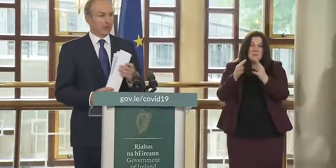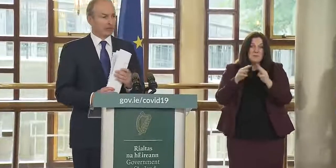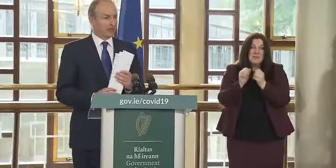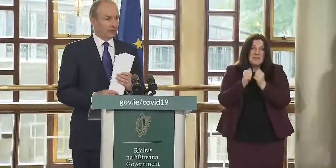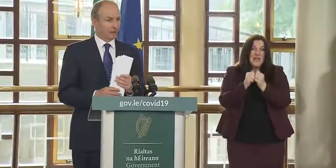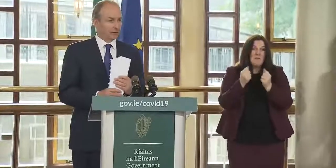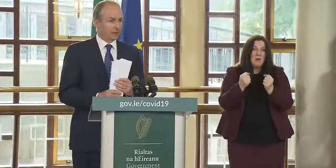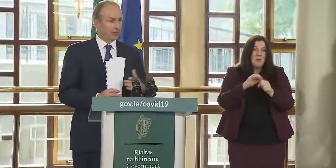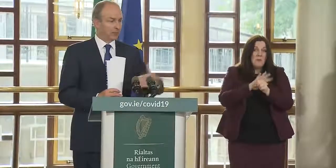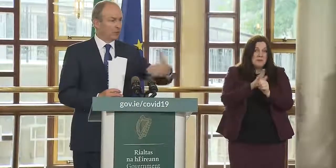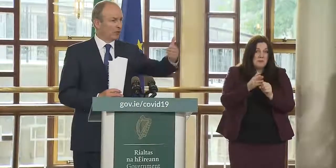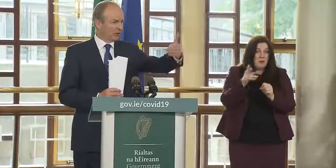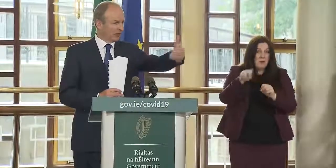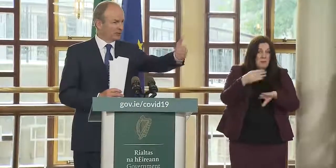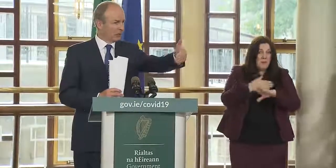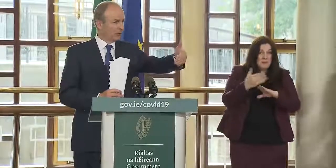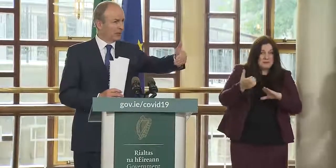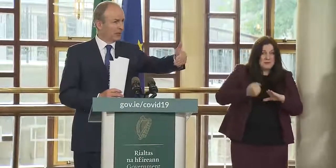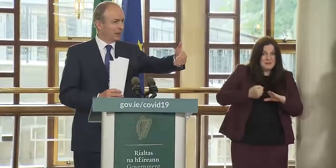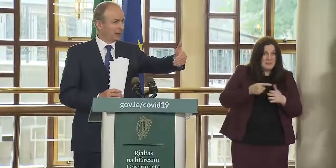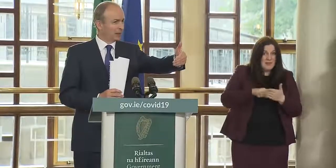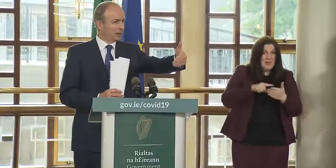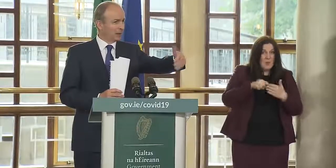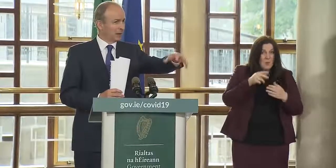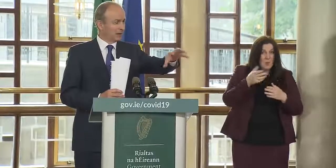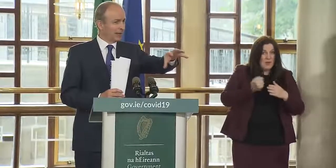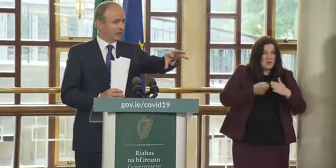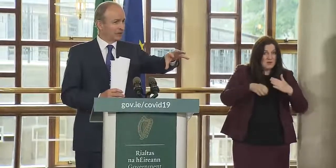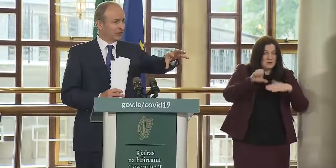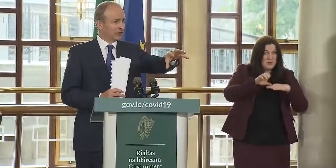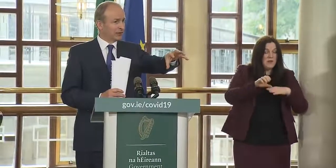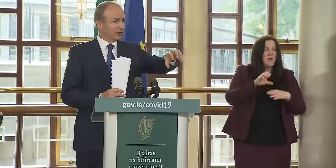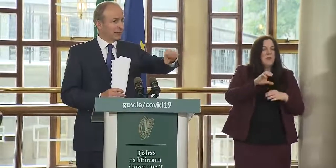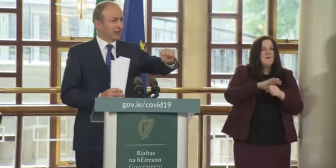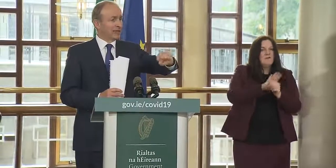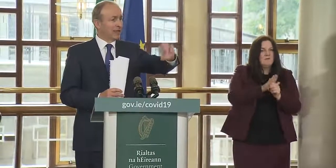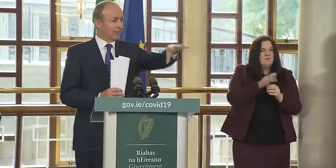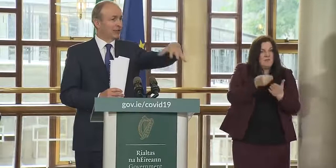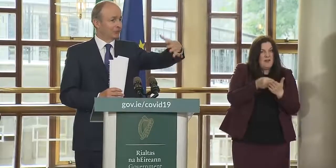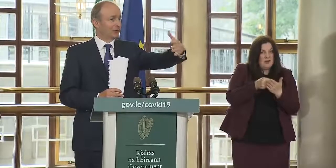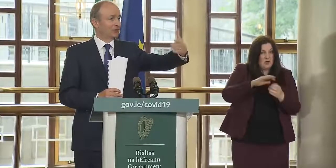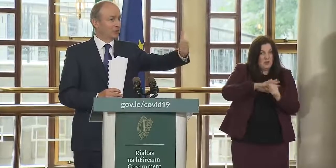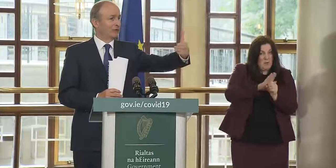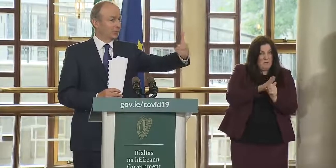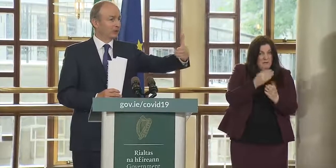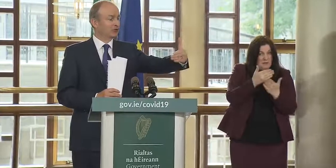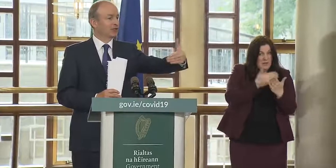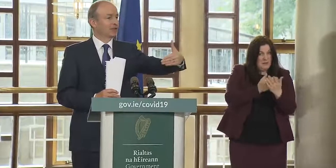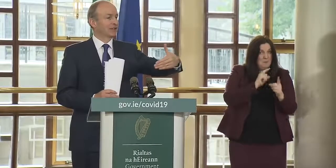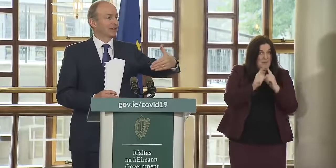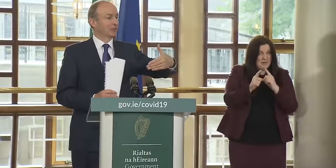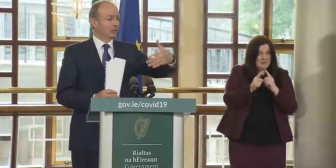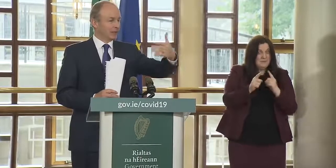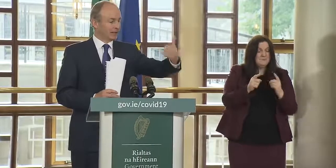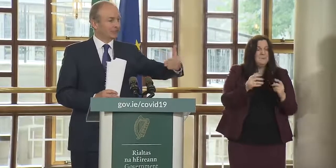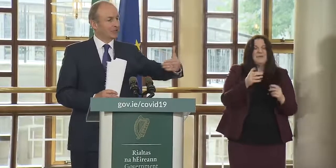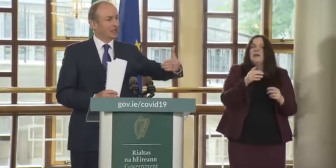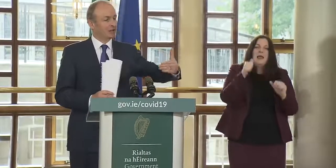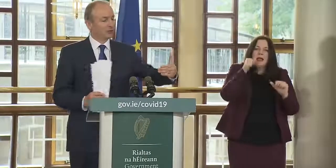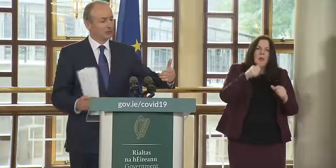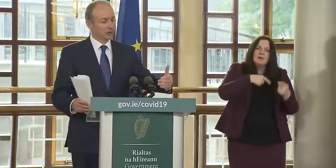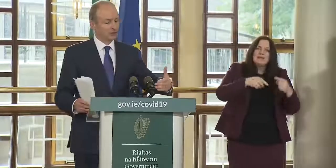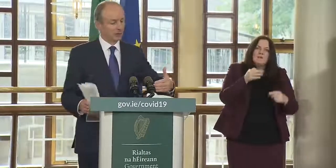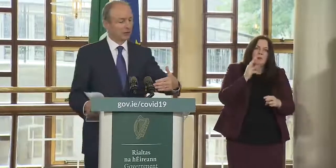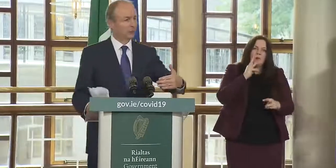no not today yeah i made a cover the financial covert bill that was passed that enables us to if we wish once we get the